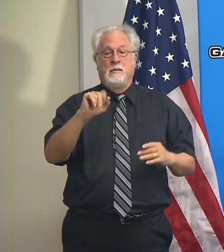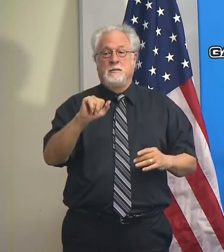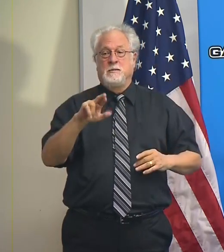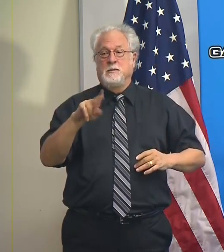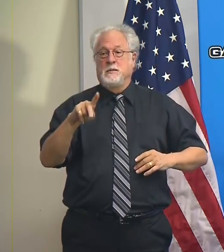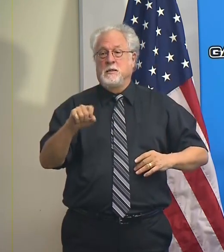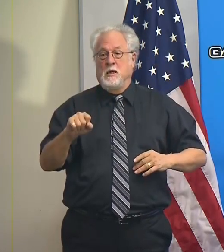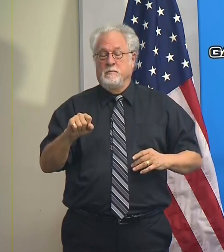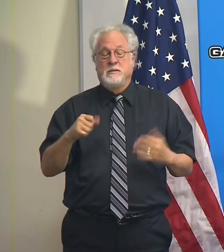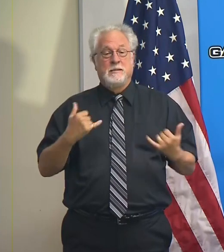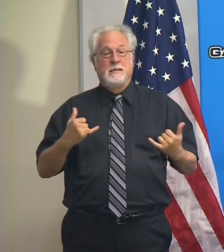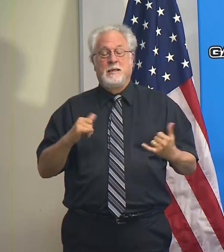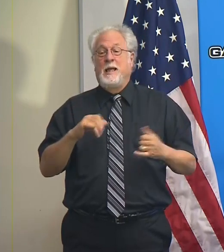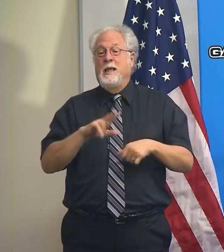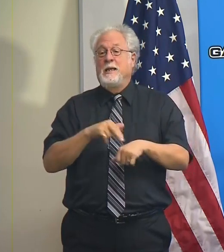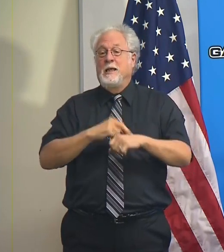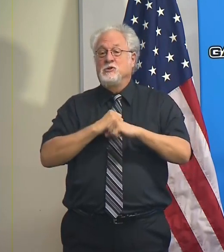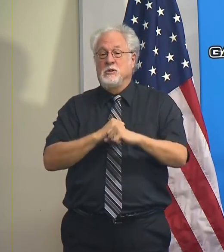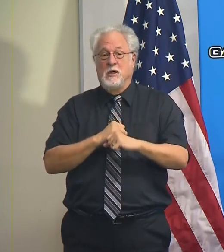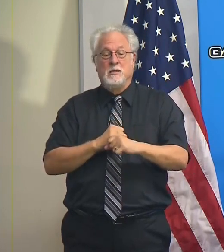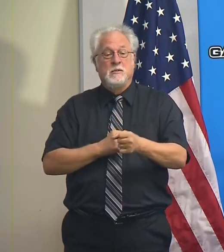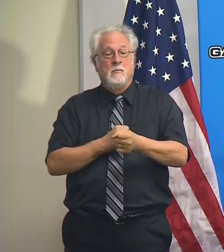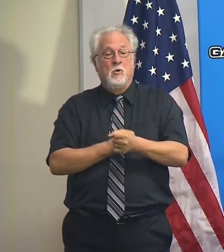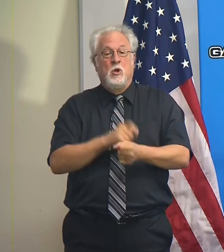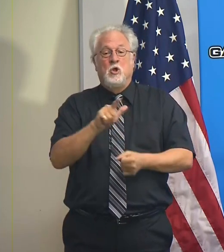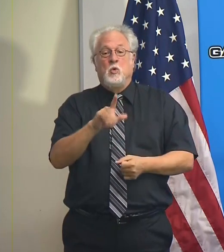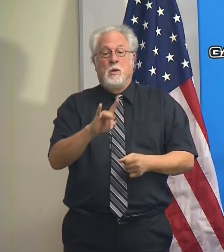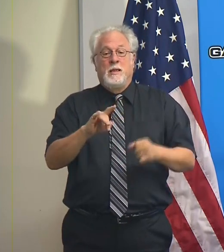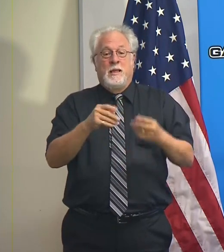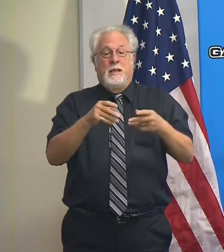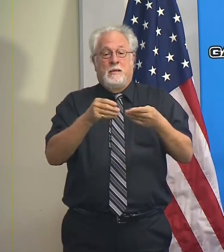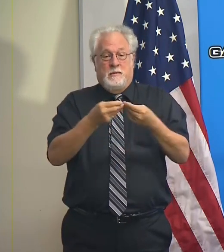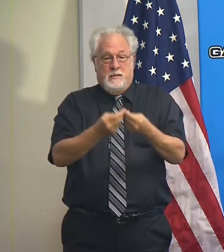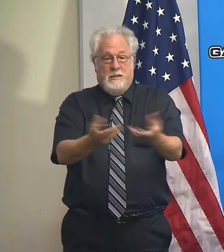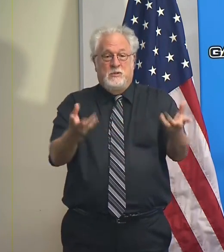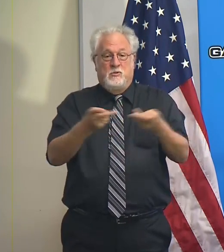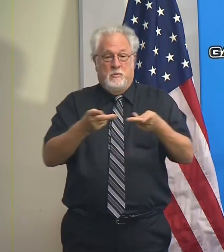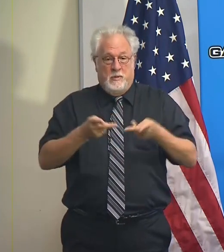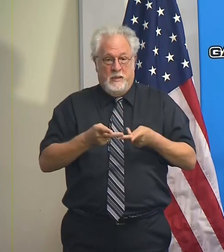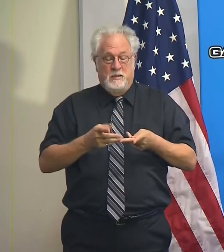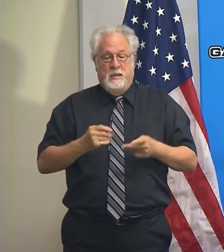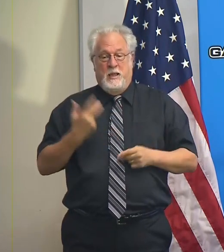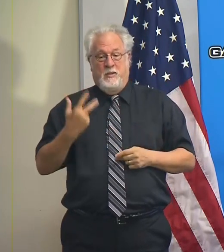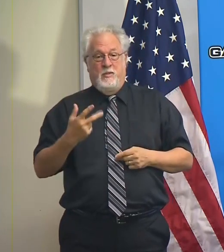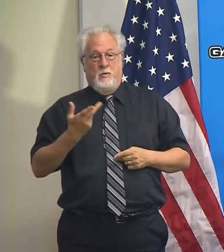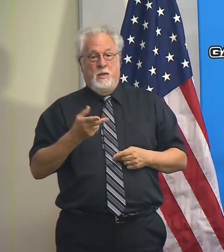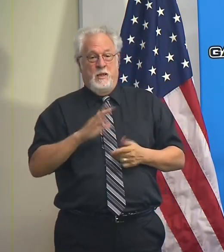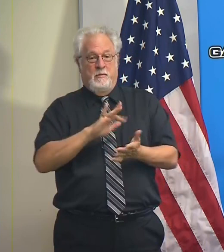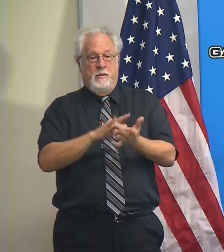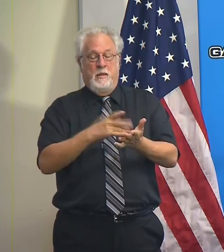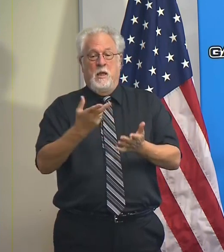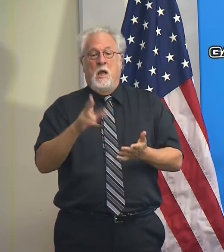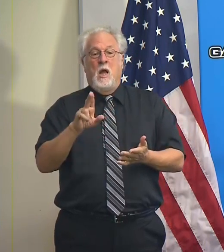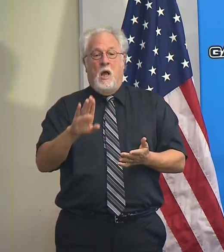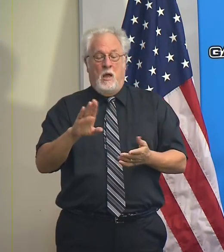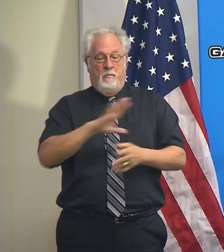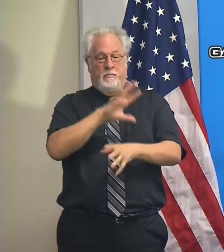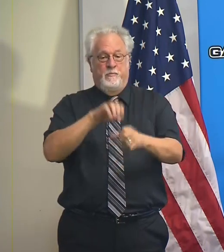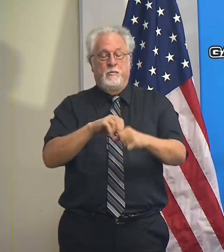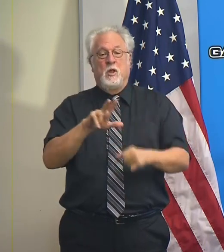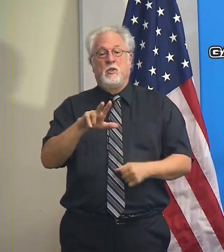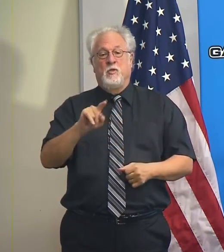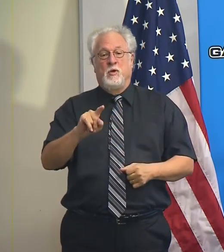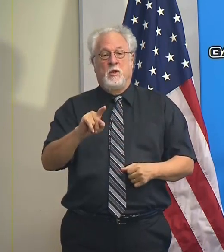Today, the National Guard is supporting 28 points of distribution and three hubs. So that's a total of